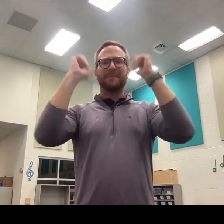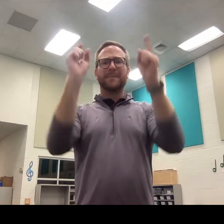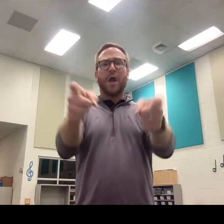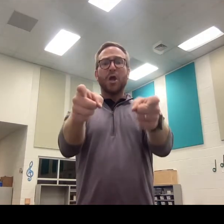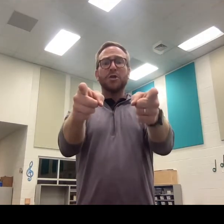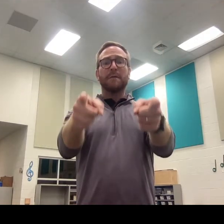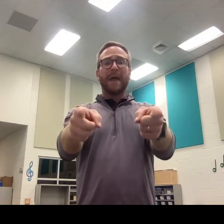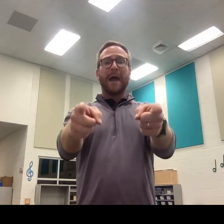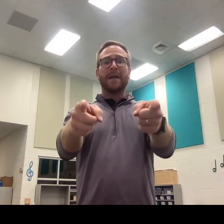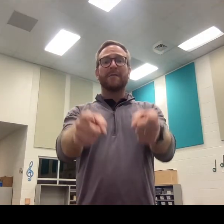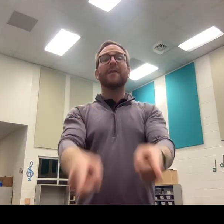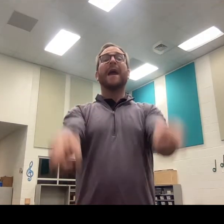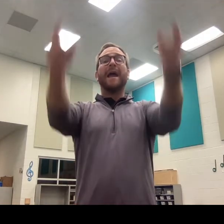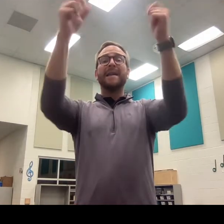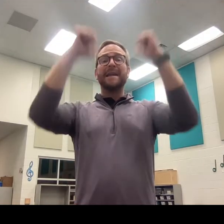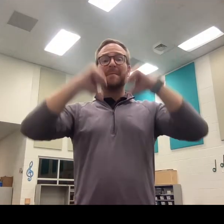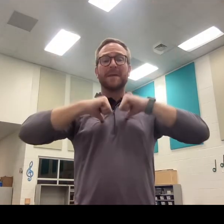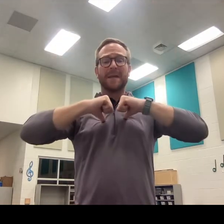you've got a friend in me